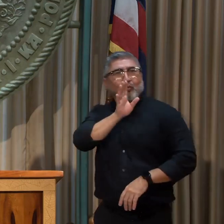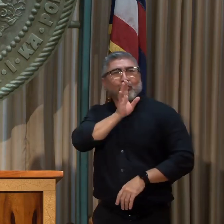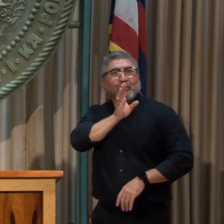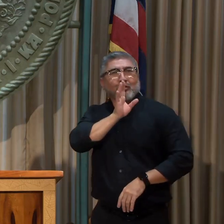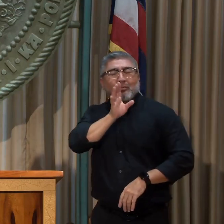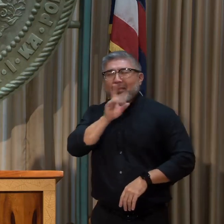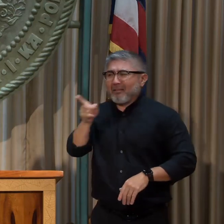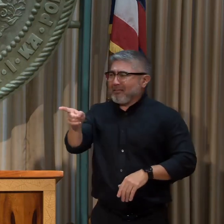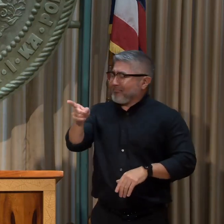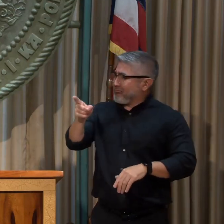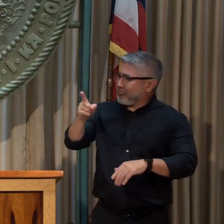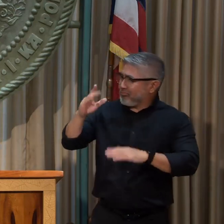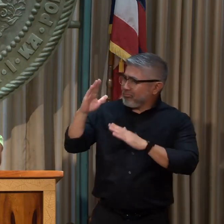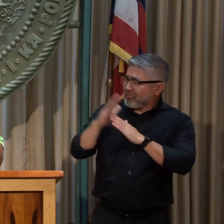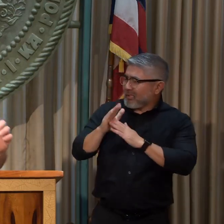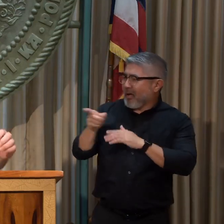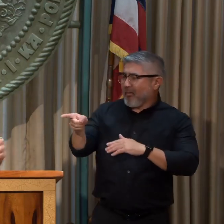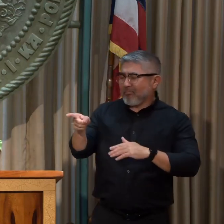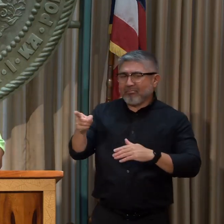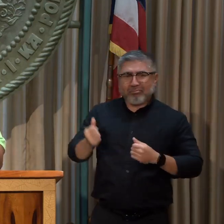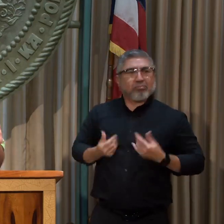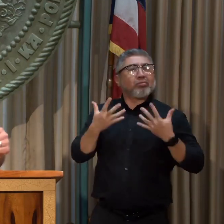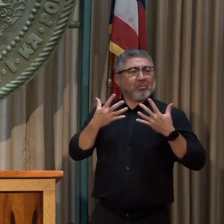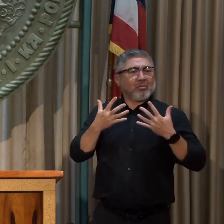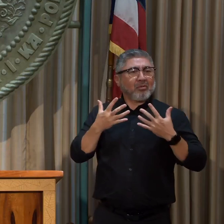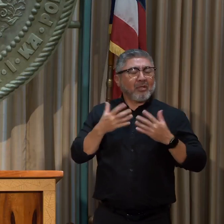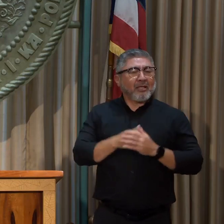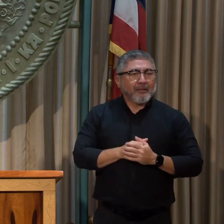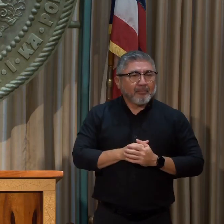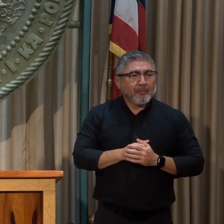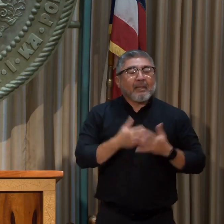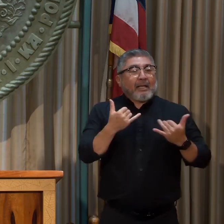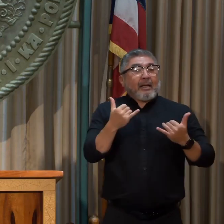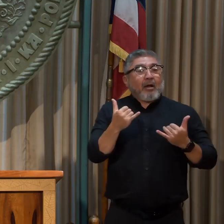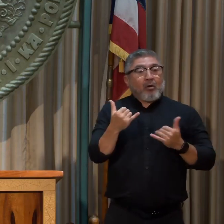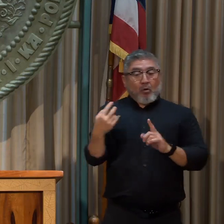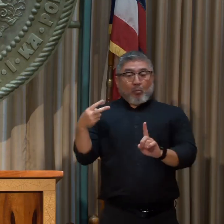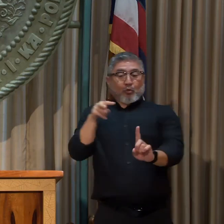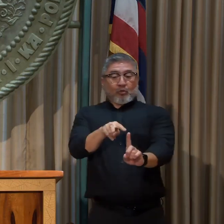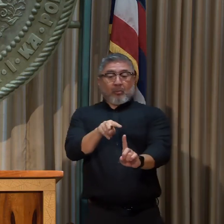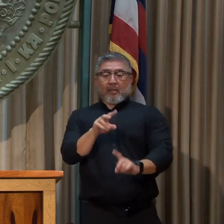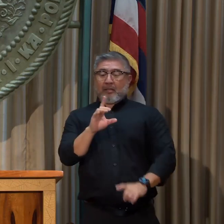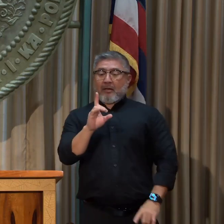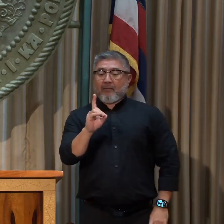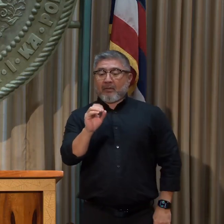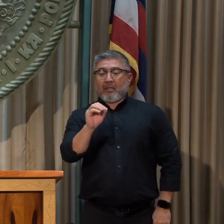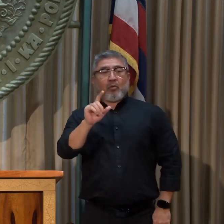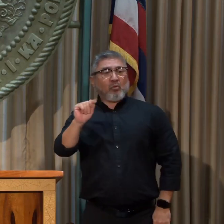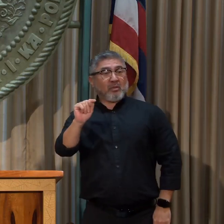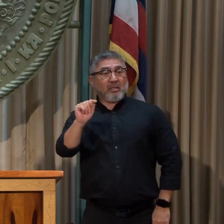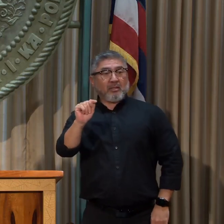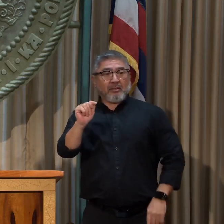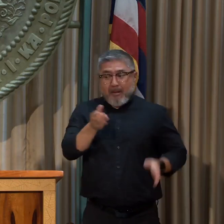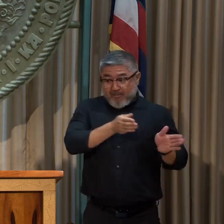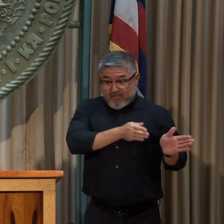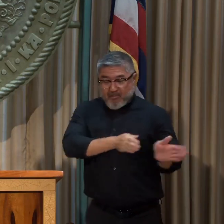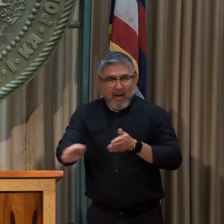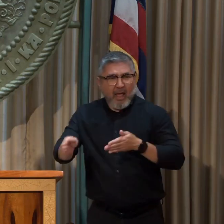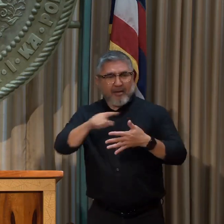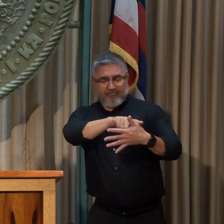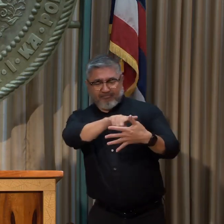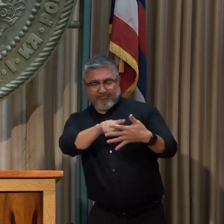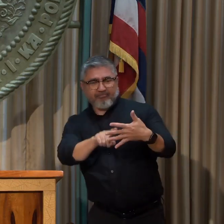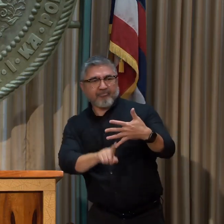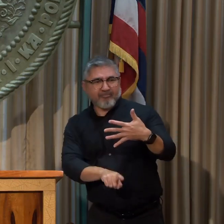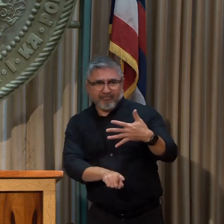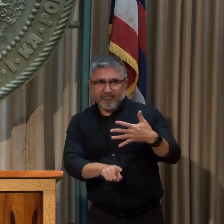For this case, what this means for the DOT, it's going to allow us to do several things. first, to be a lot